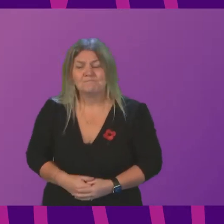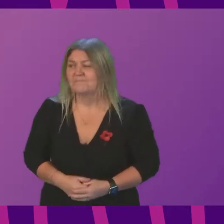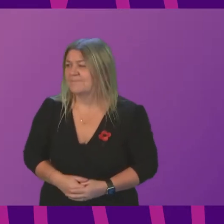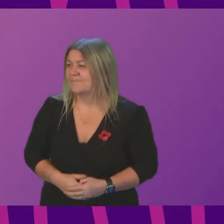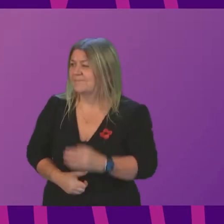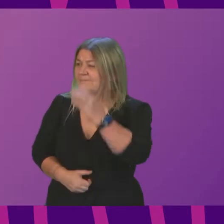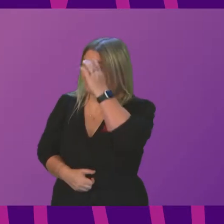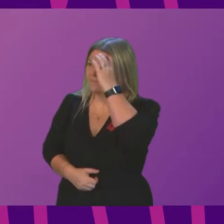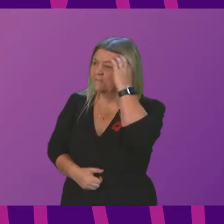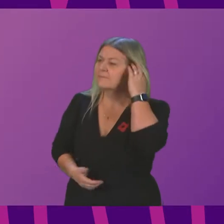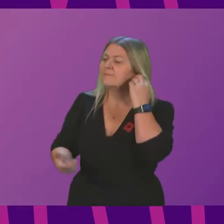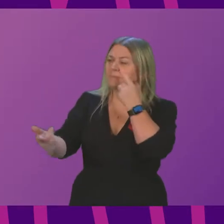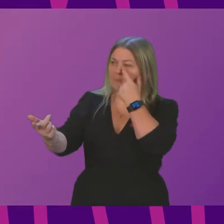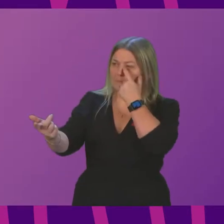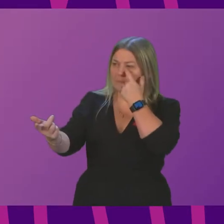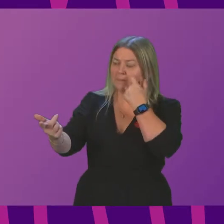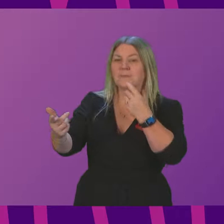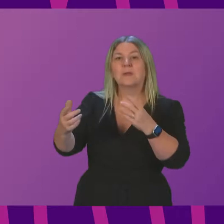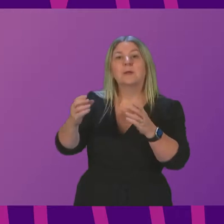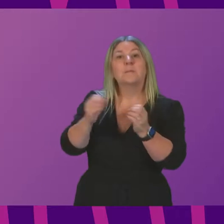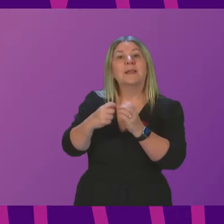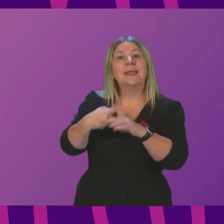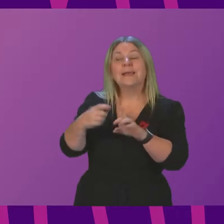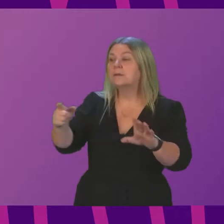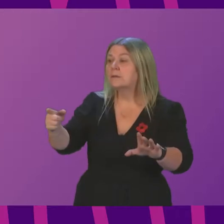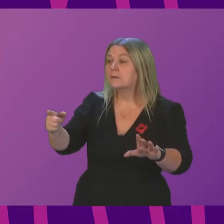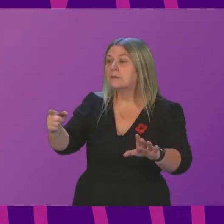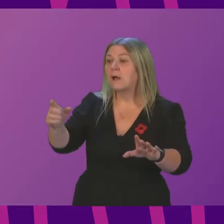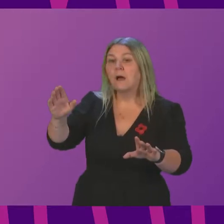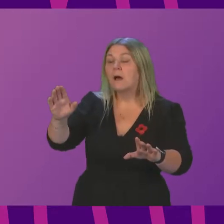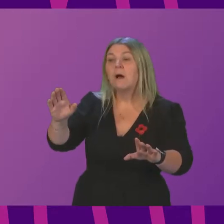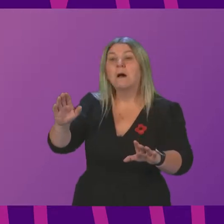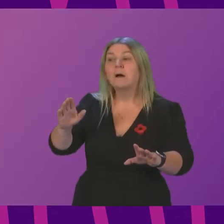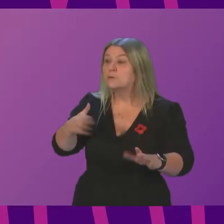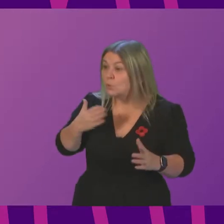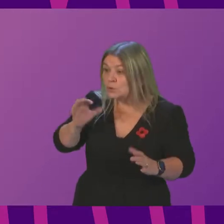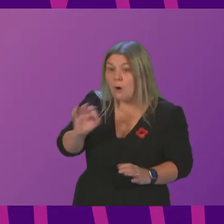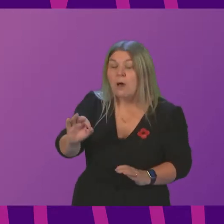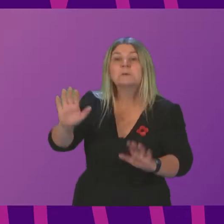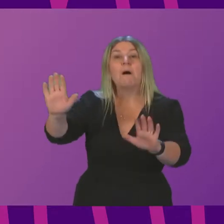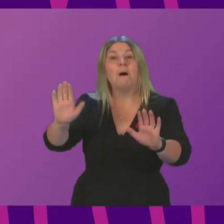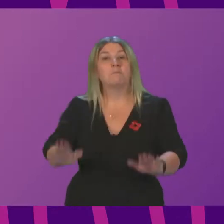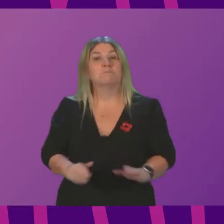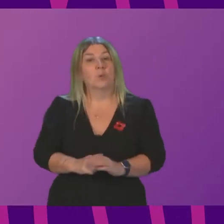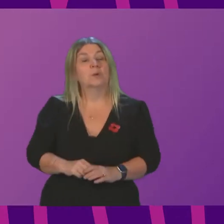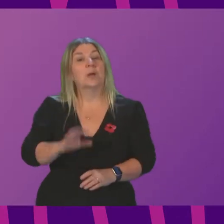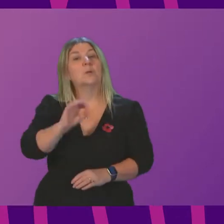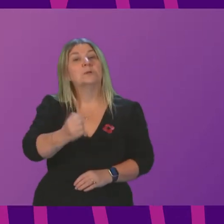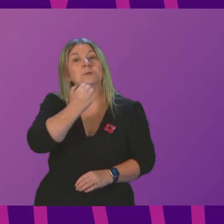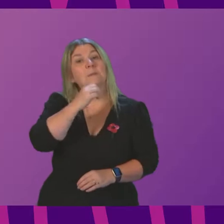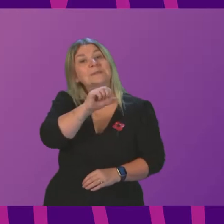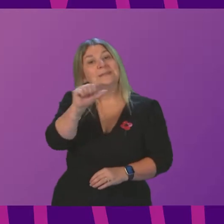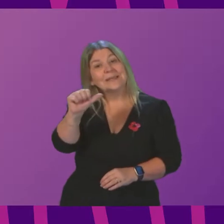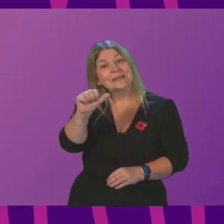Thank you. Mr Kidd does not wish to ask a question. I'll go on to question number six, which is